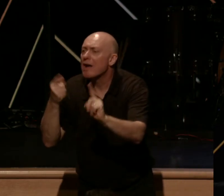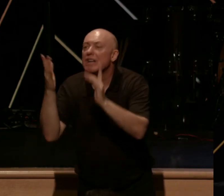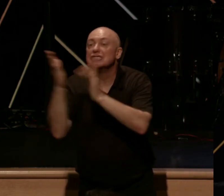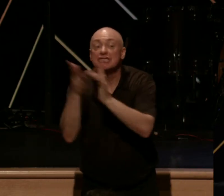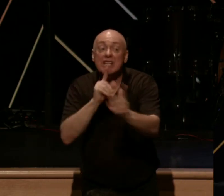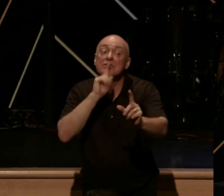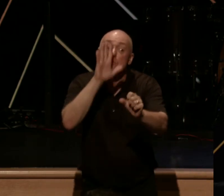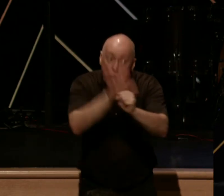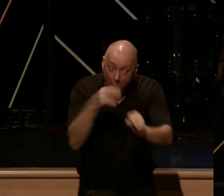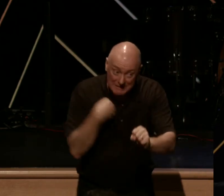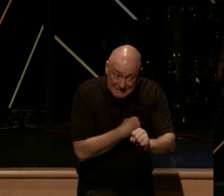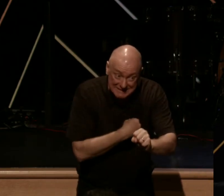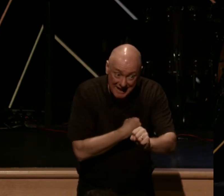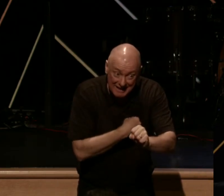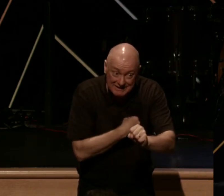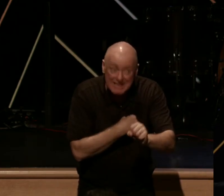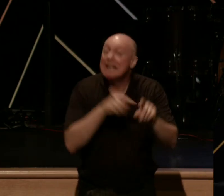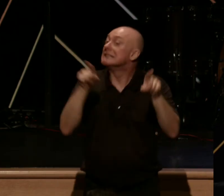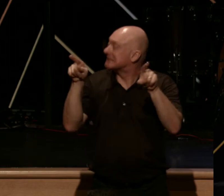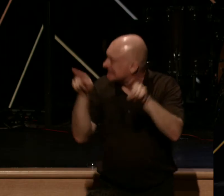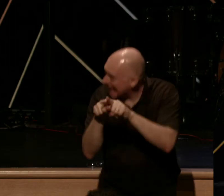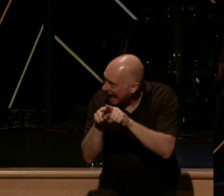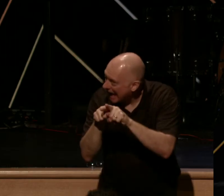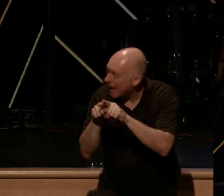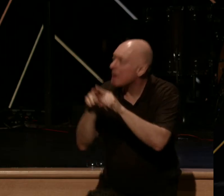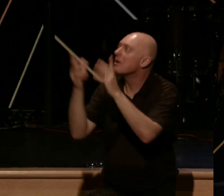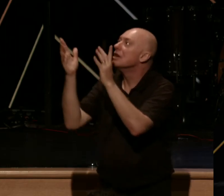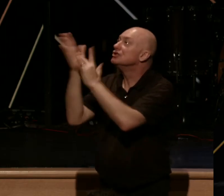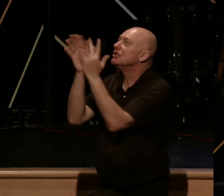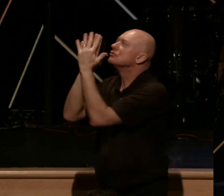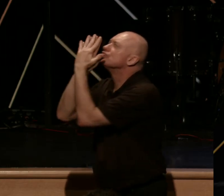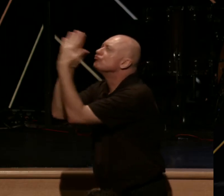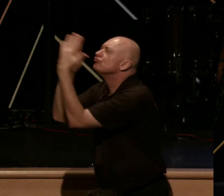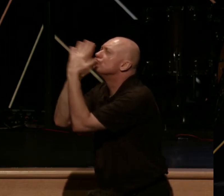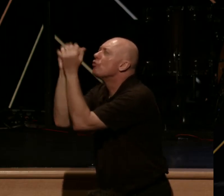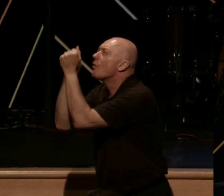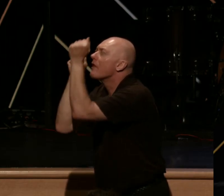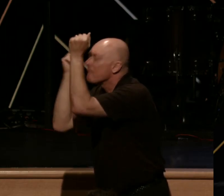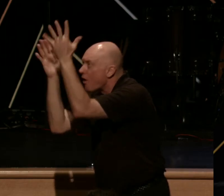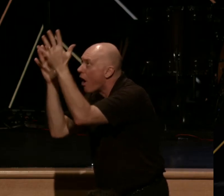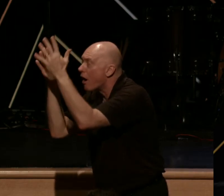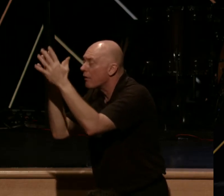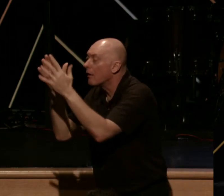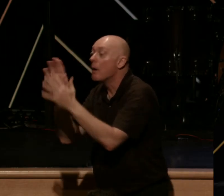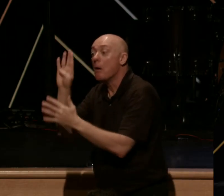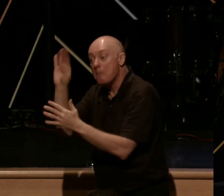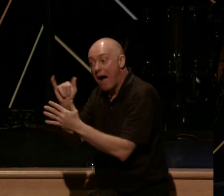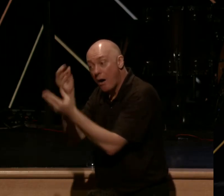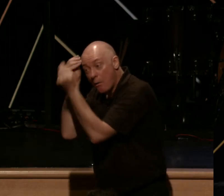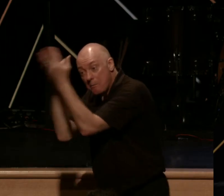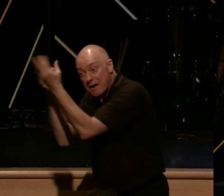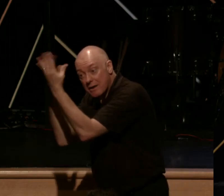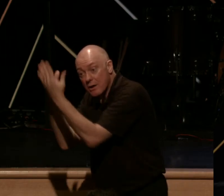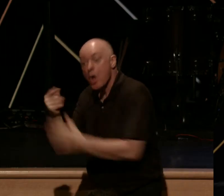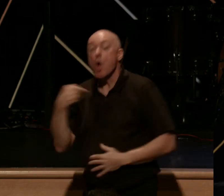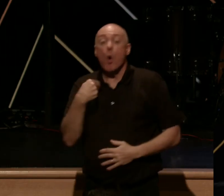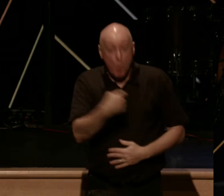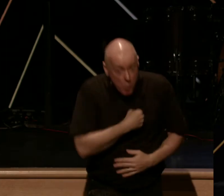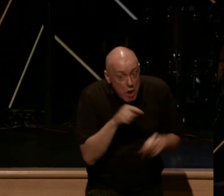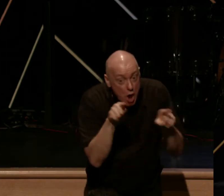us here that just as he had communion and intimacy with the Father on the path of obedience, that we will have communion